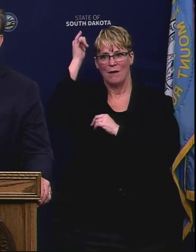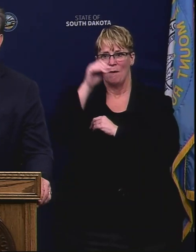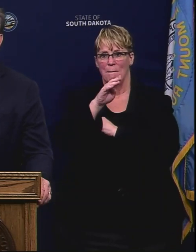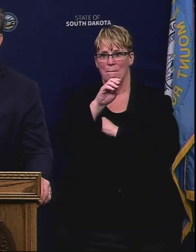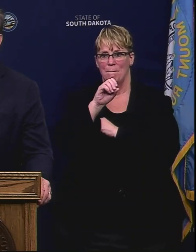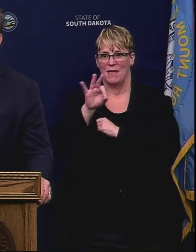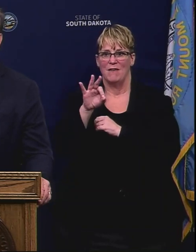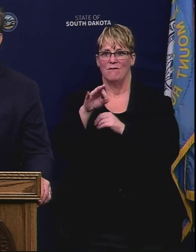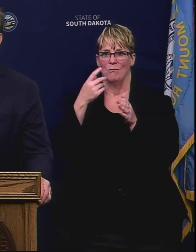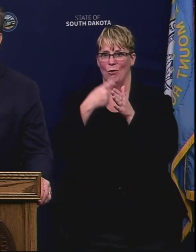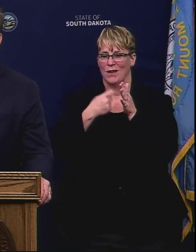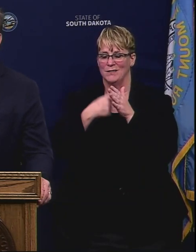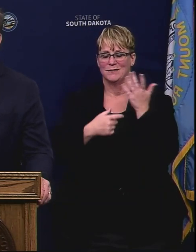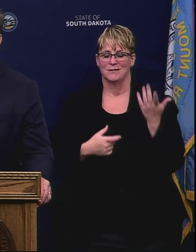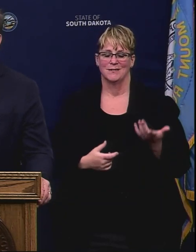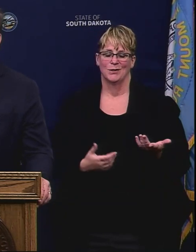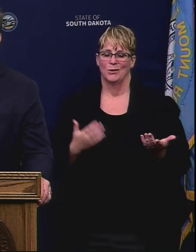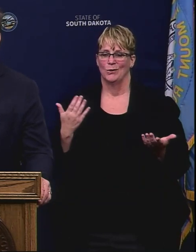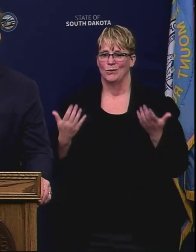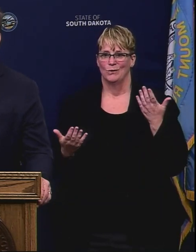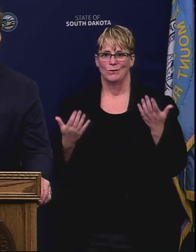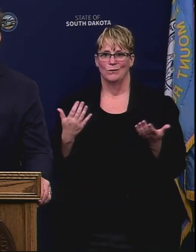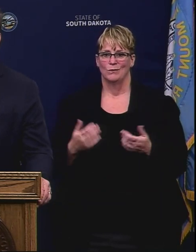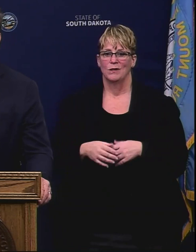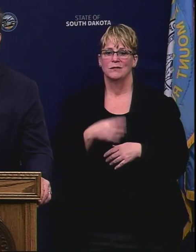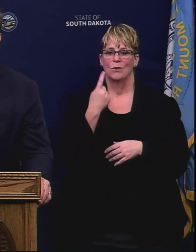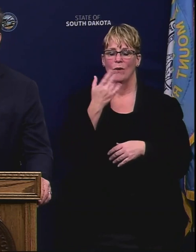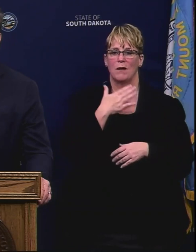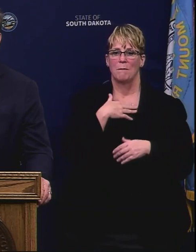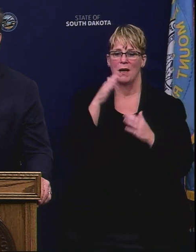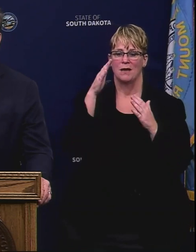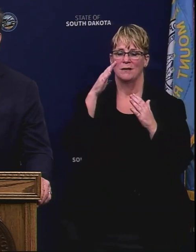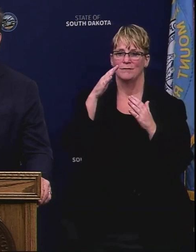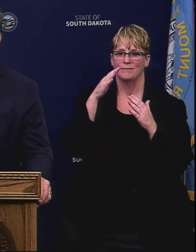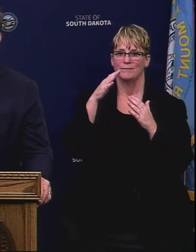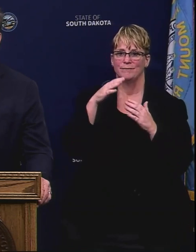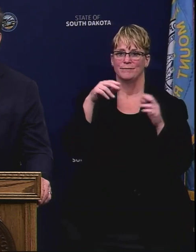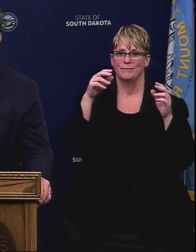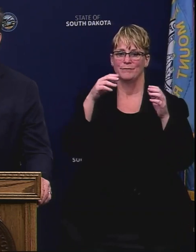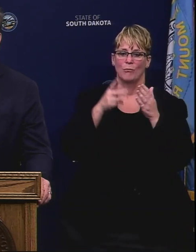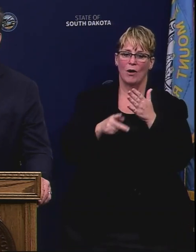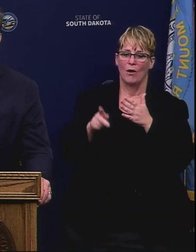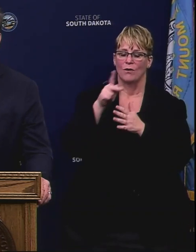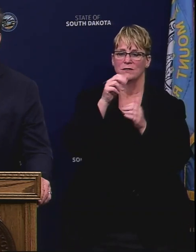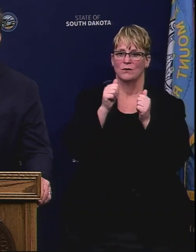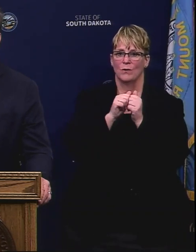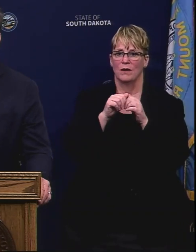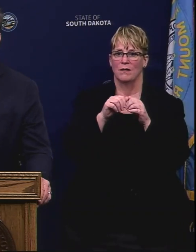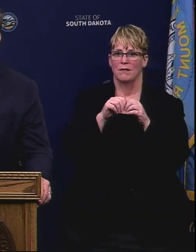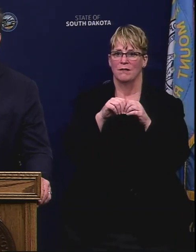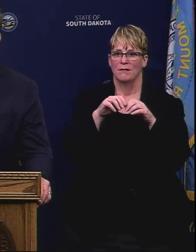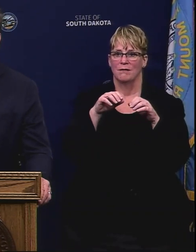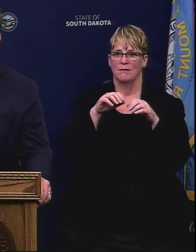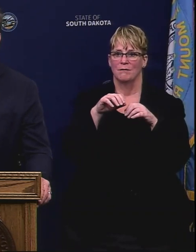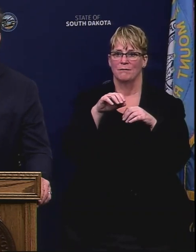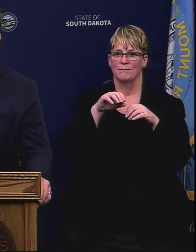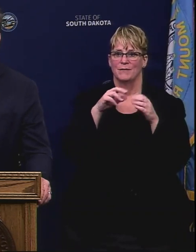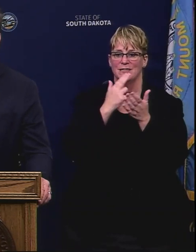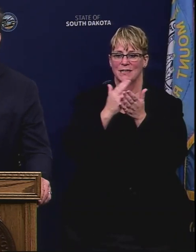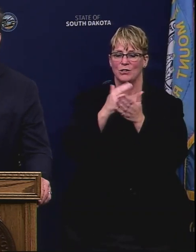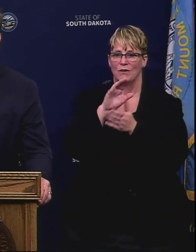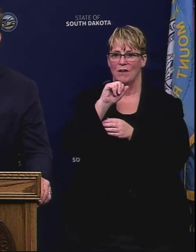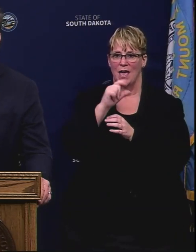that will be one of my top priorities as Secretary of Ag is to work toward solutions